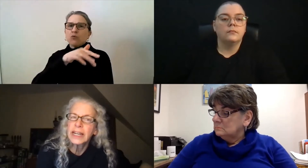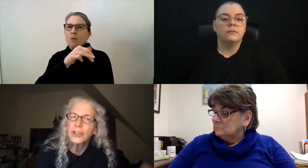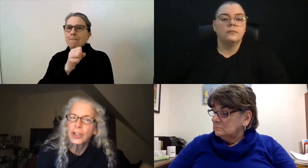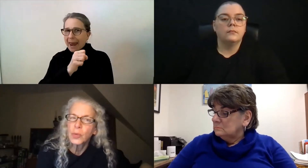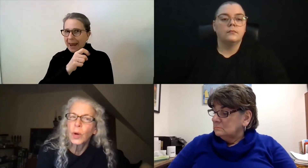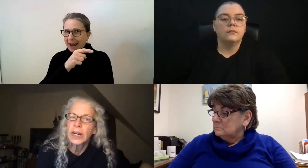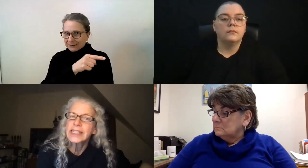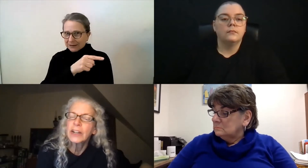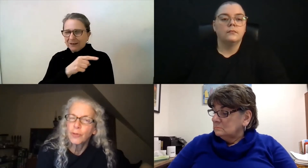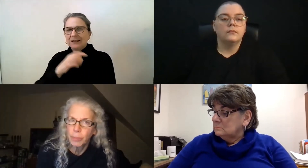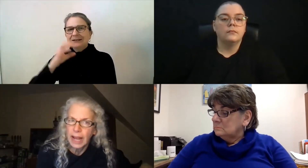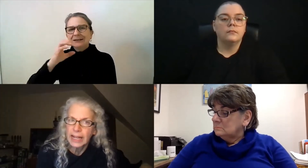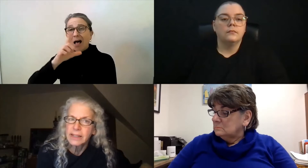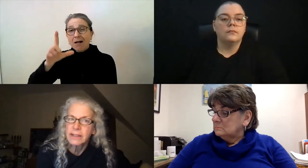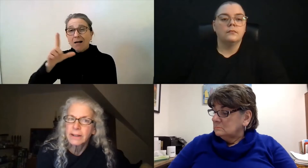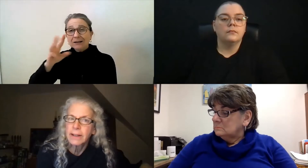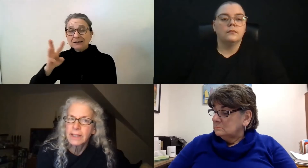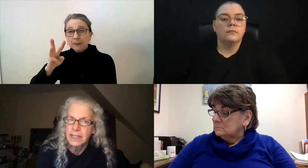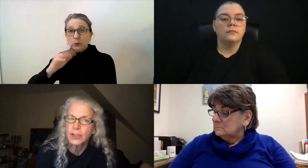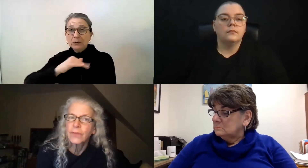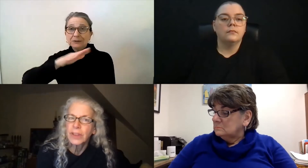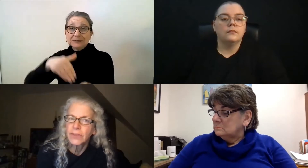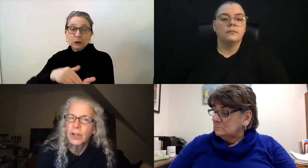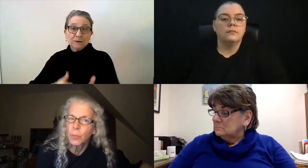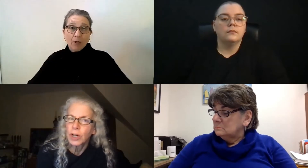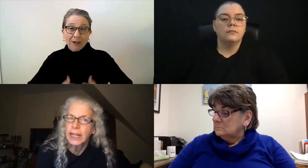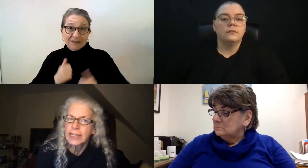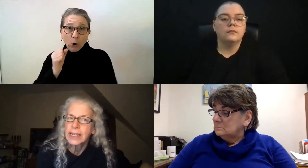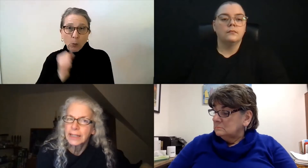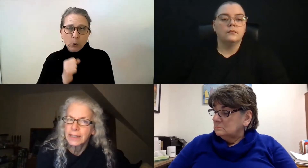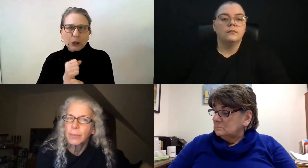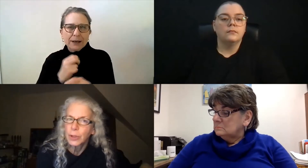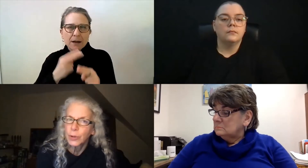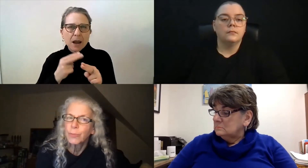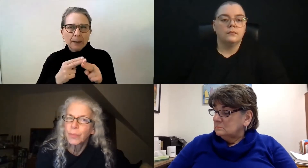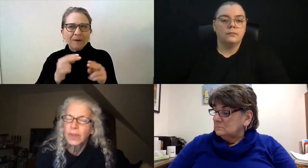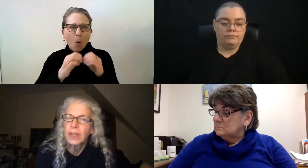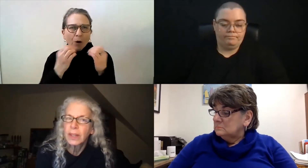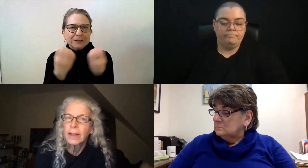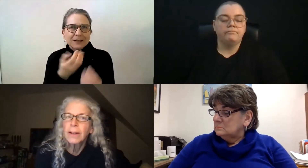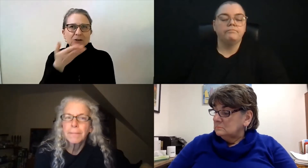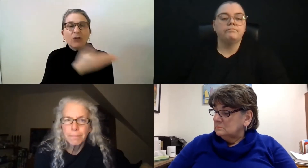organizations, one in central mass, the center for living and working CLW.